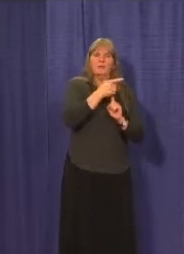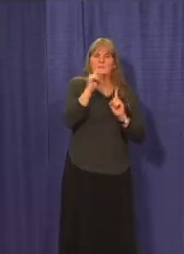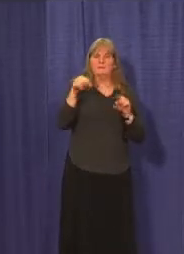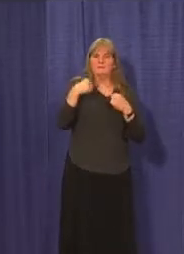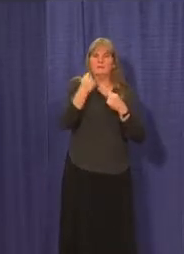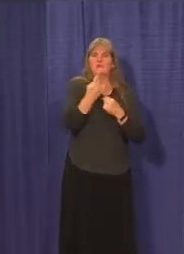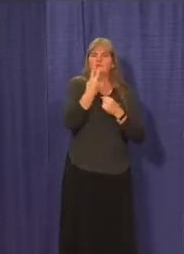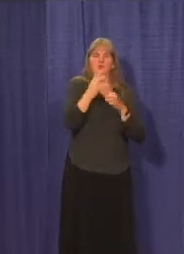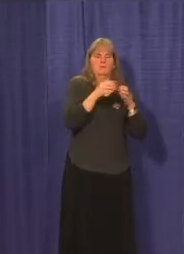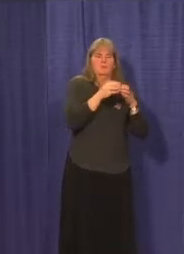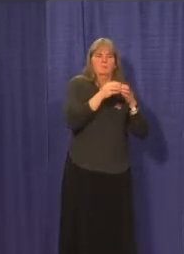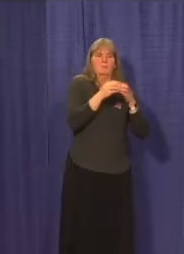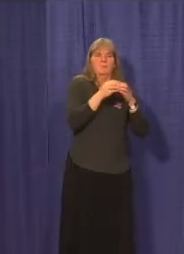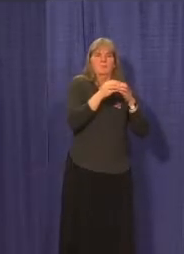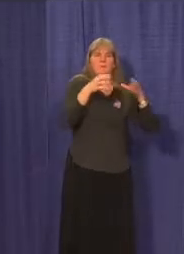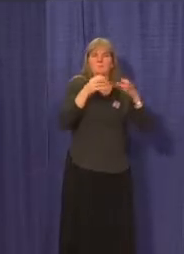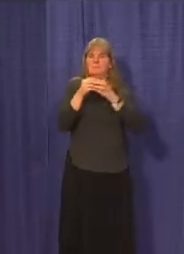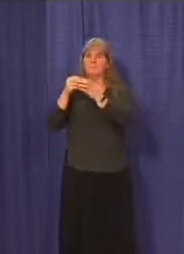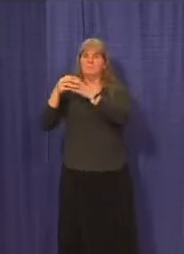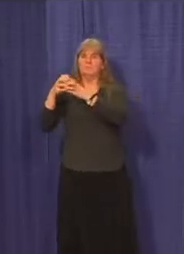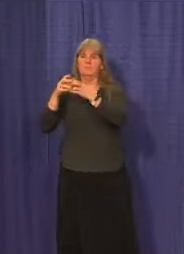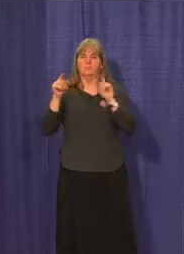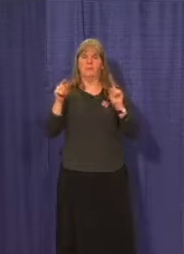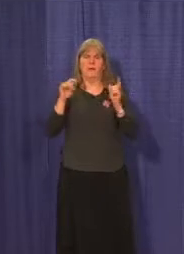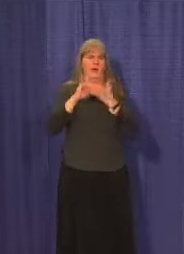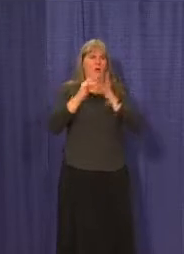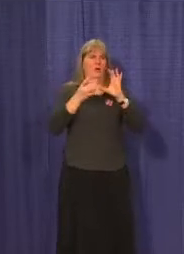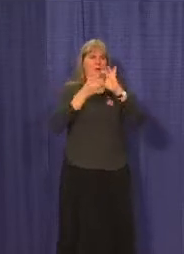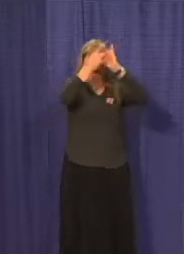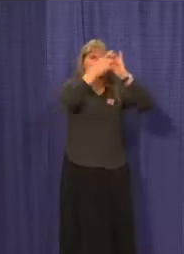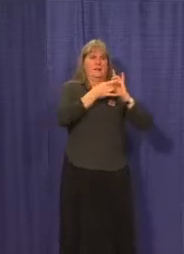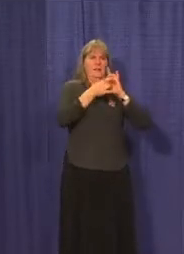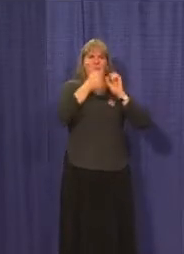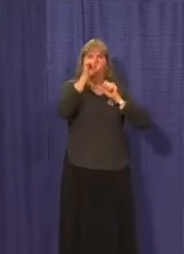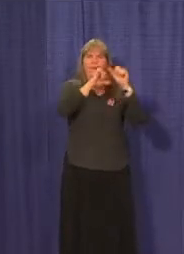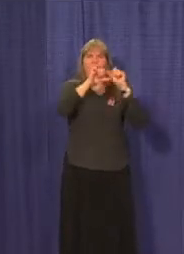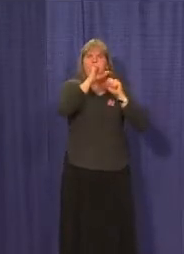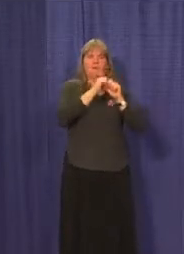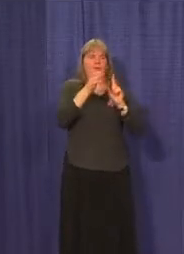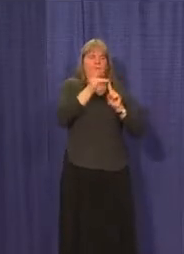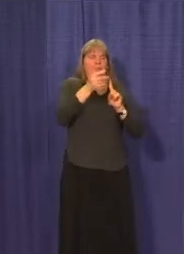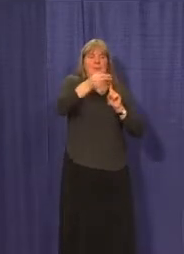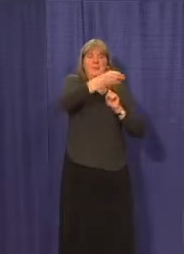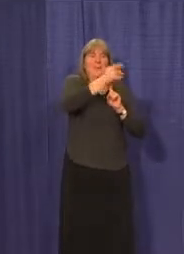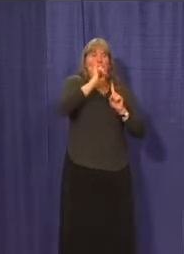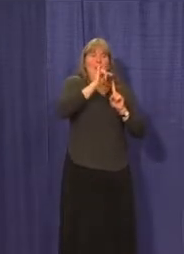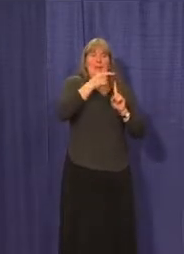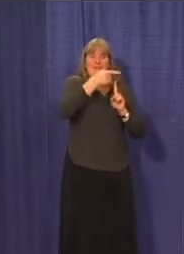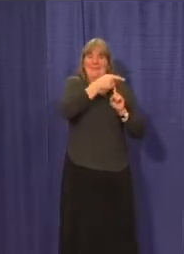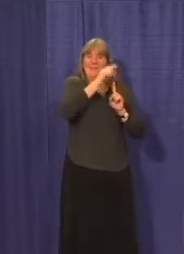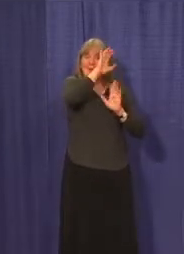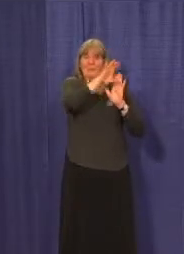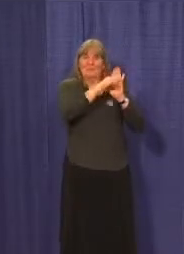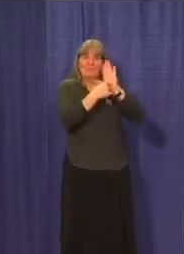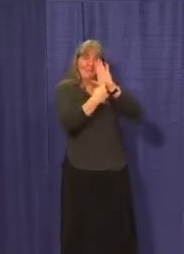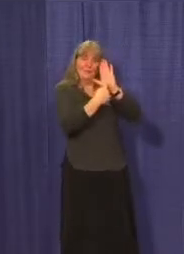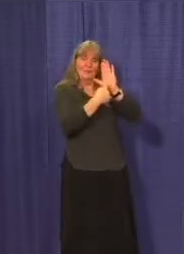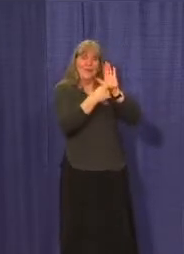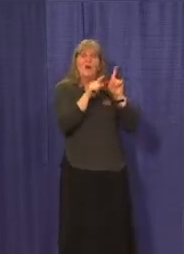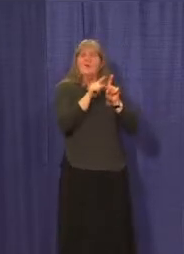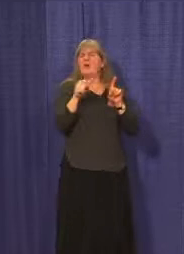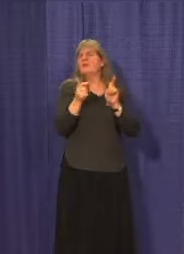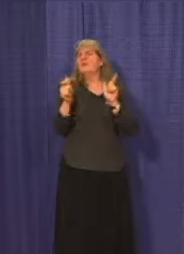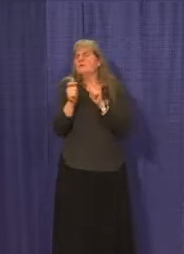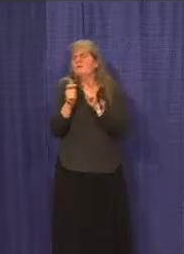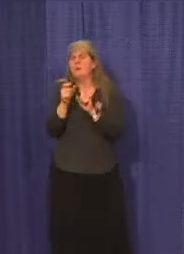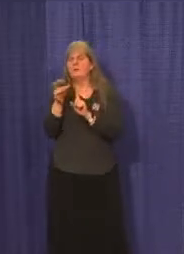two major outbreaks and the connections between individuals in these outbreaks, as well as some of the other smaller groupings